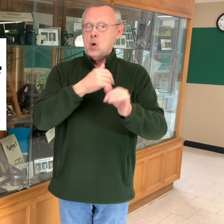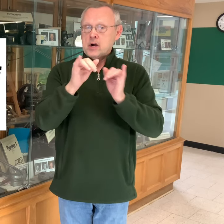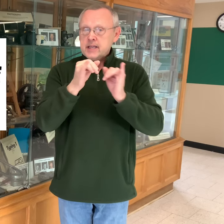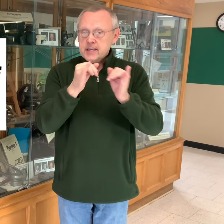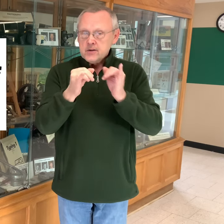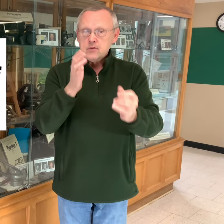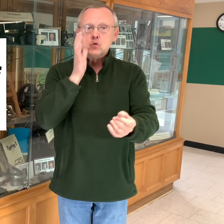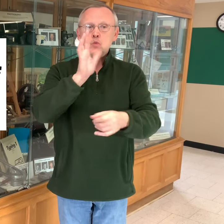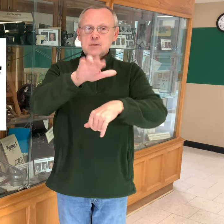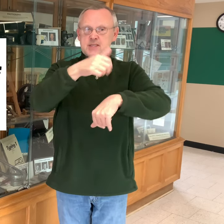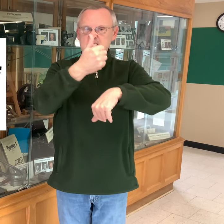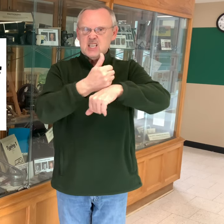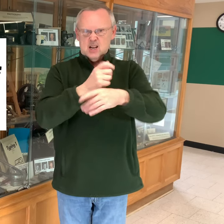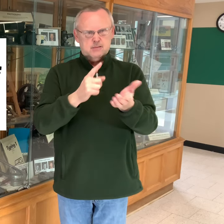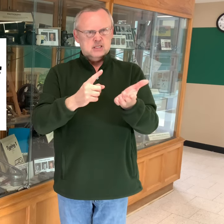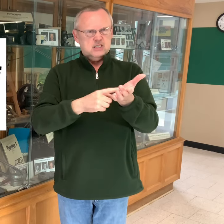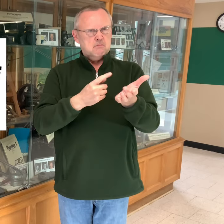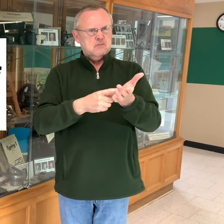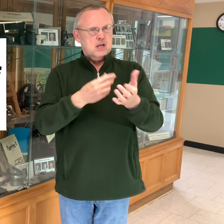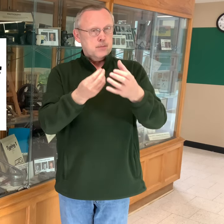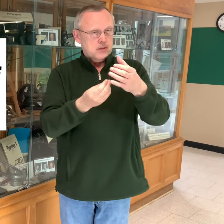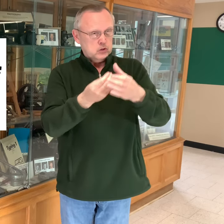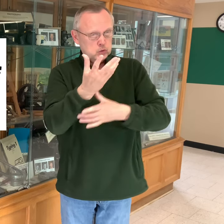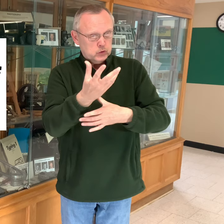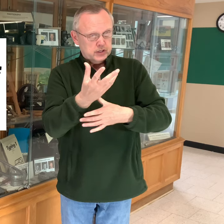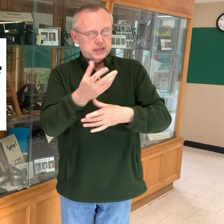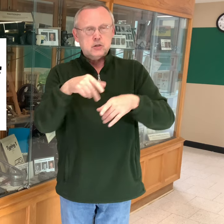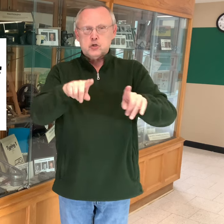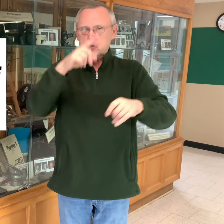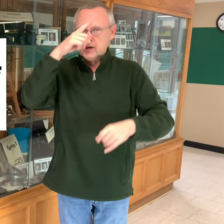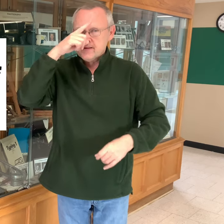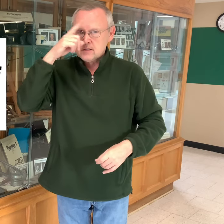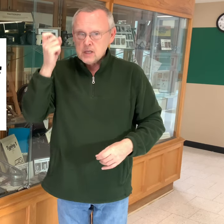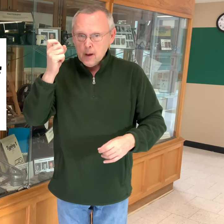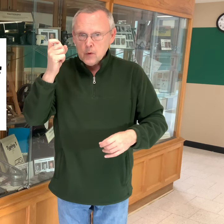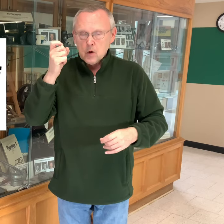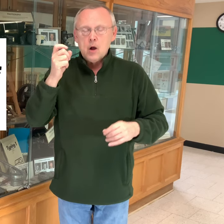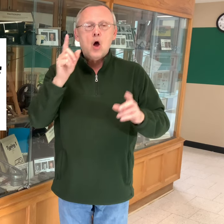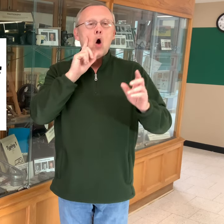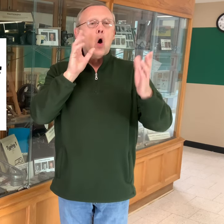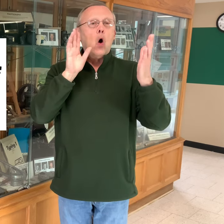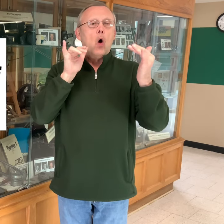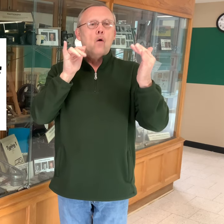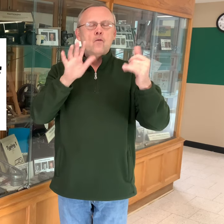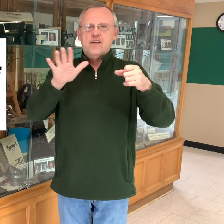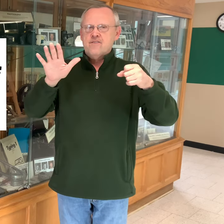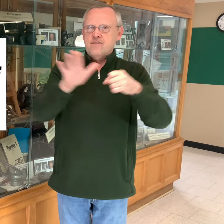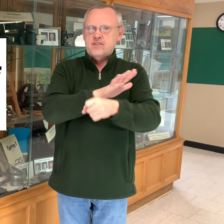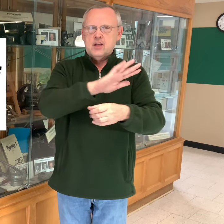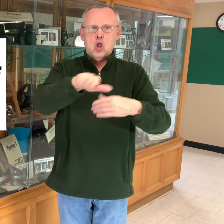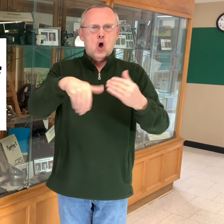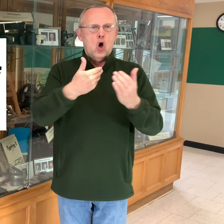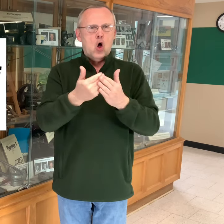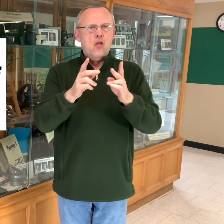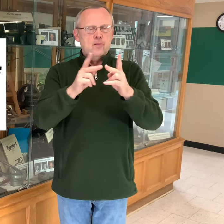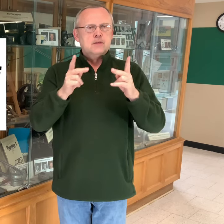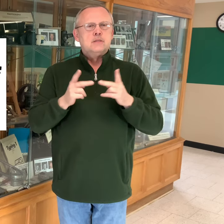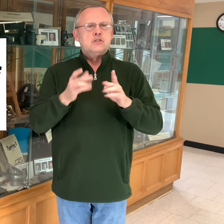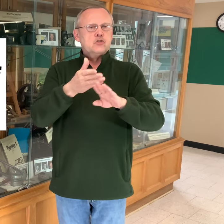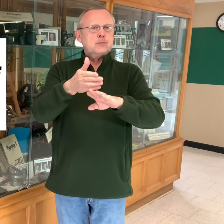Our interviews will be set up for some time during the spring and the summer. Hopefully, we will be